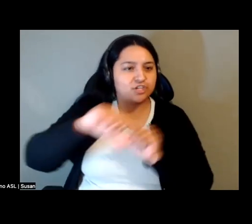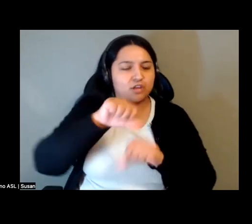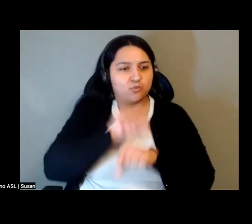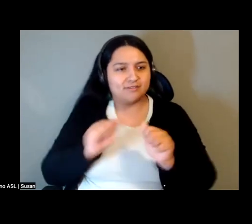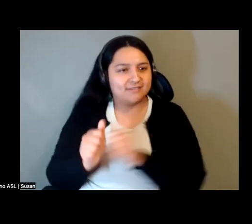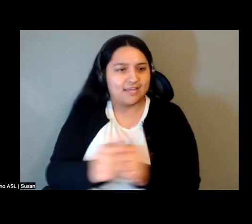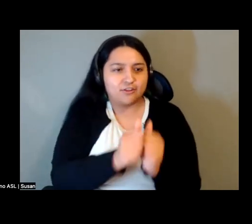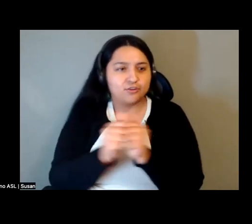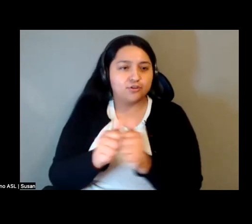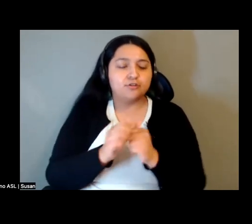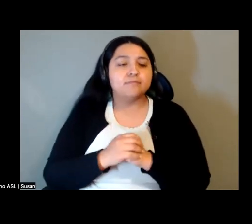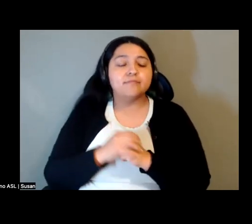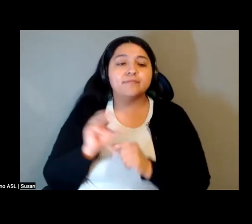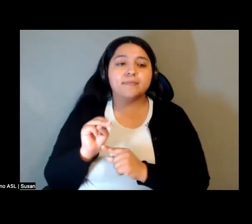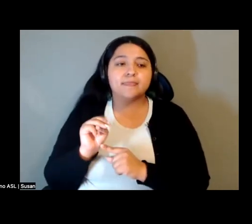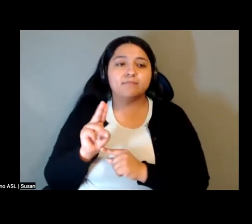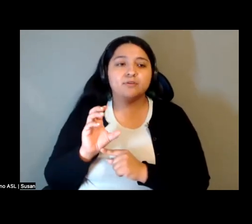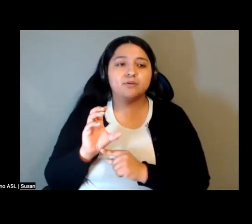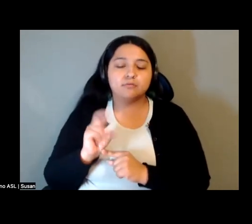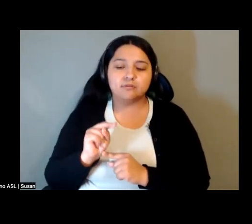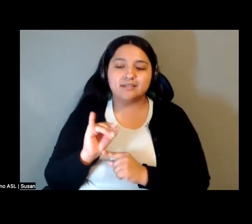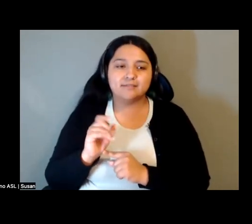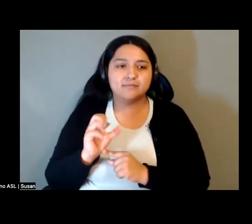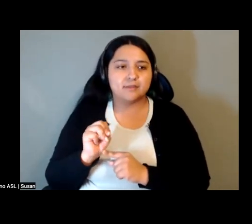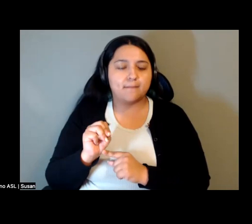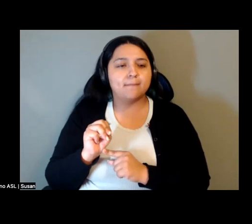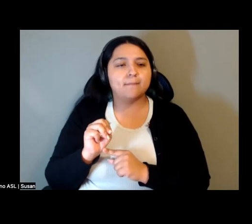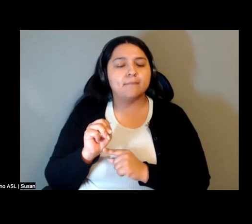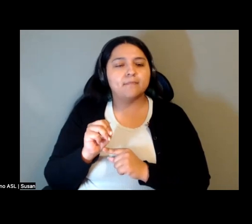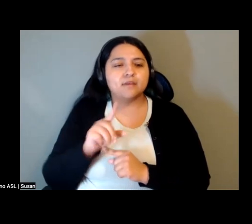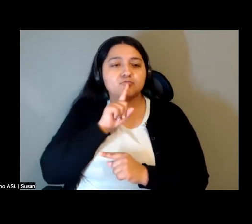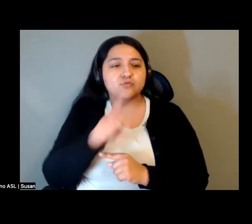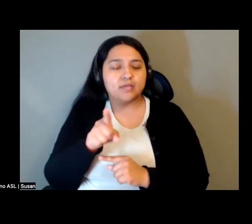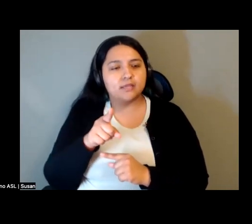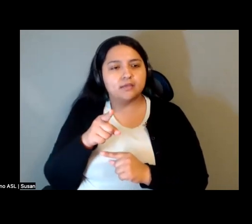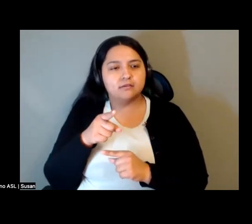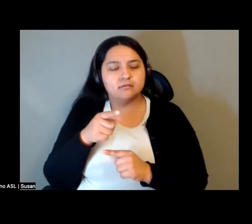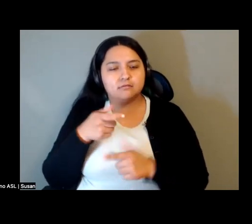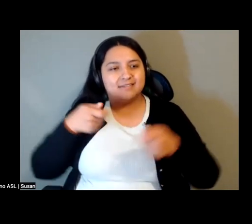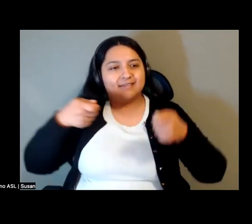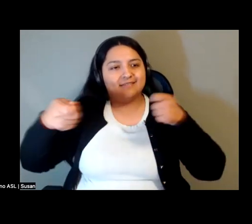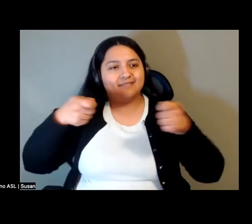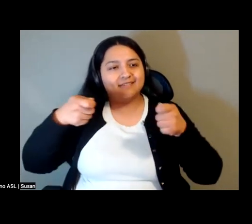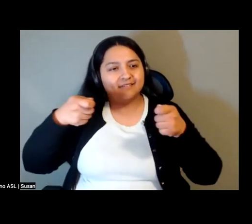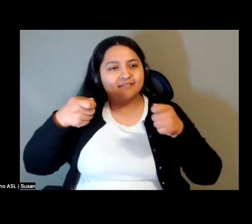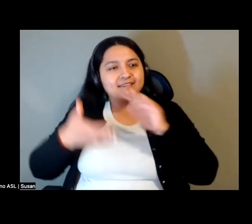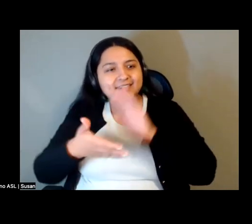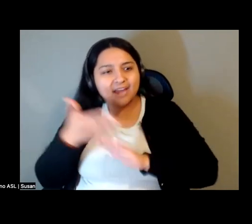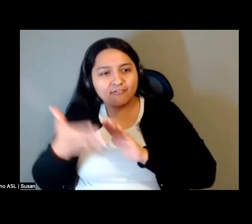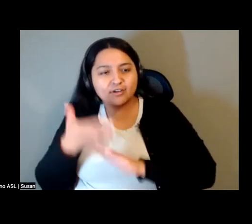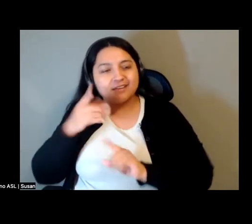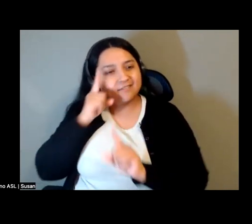definition, municipalism is a practice of governing attuned to the heterogeneity of livelihoods and